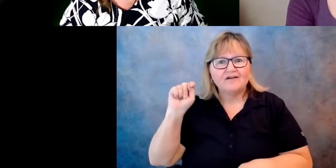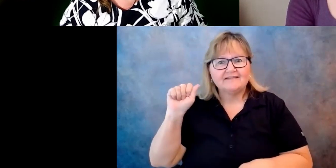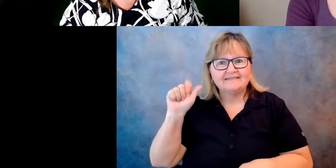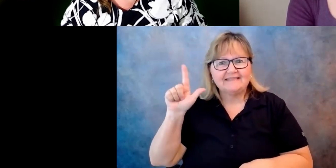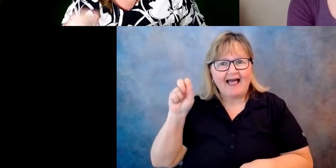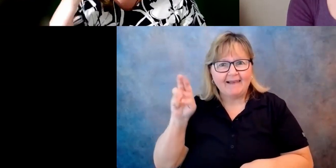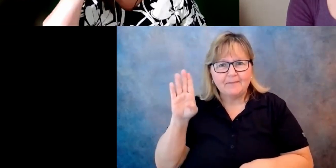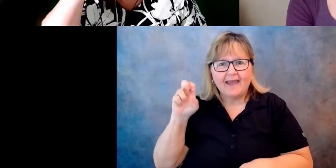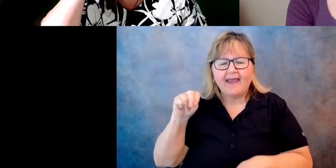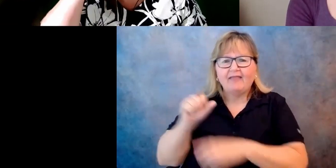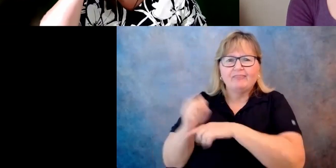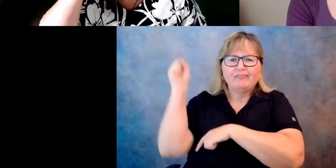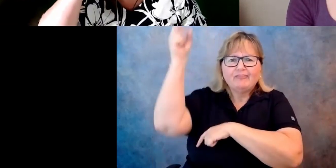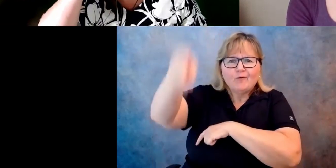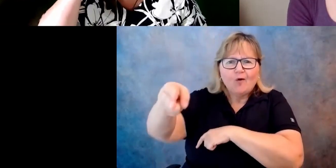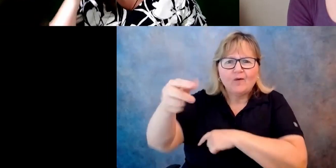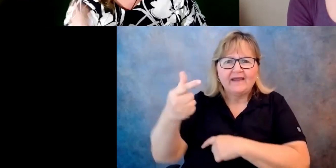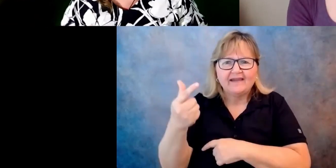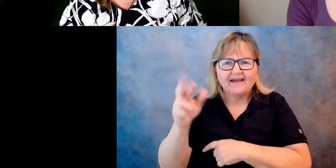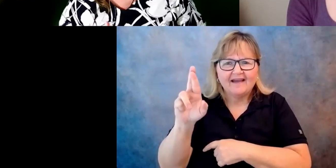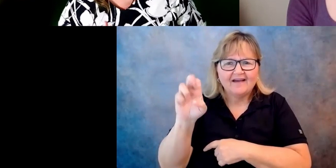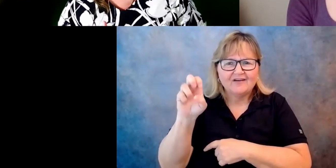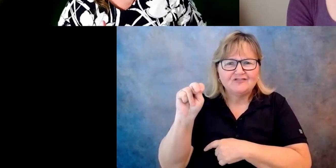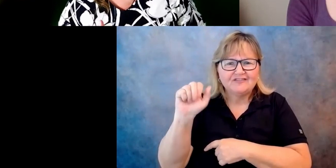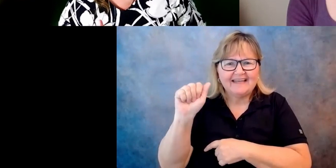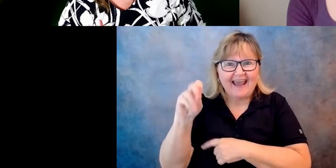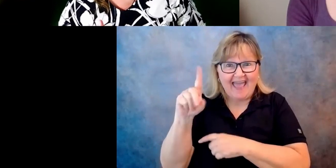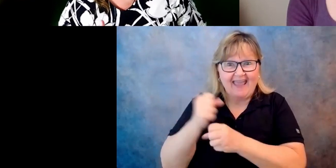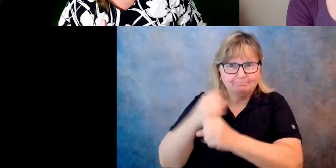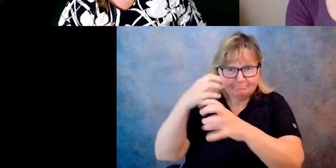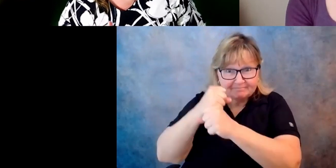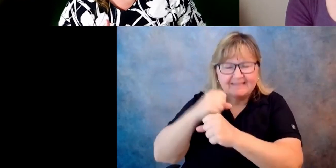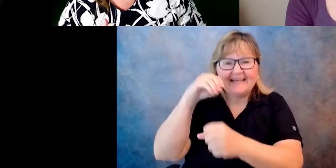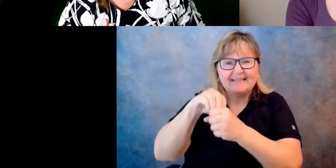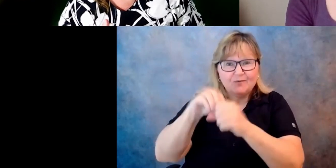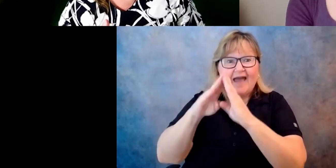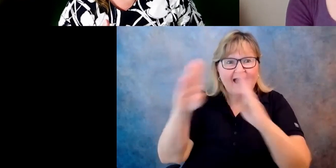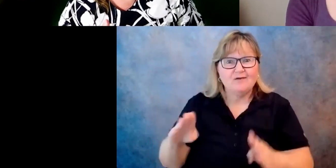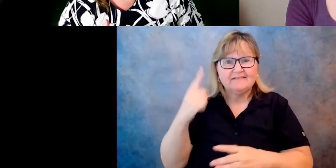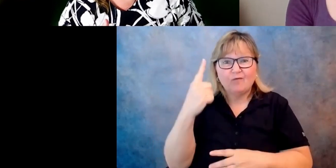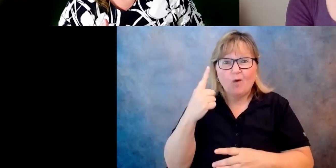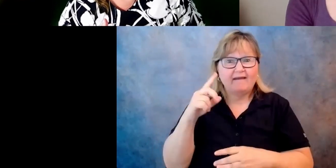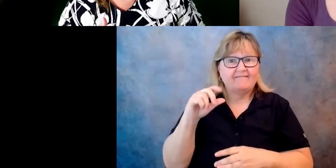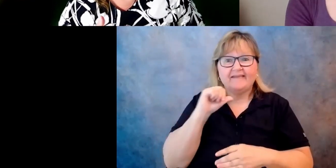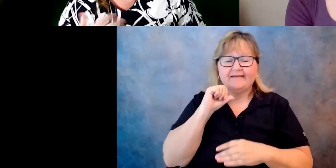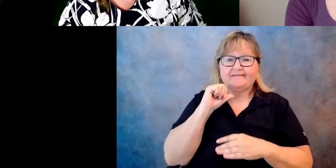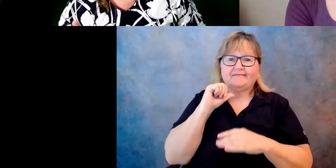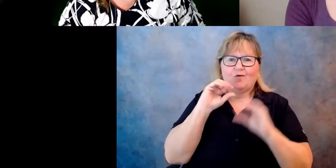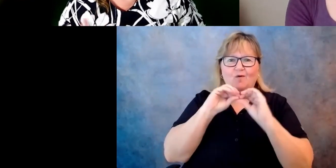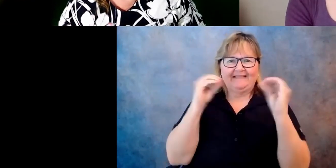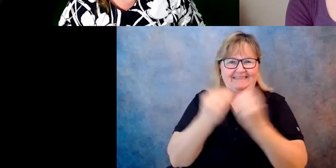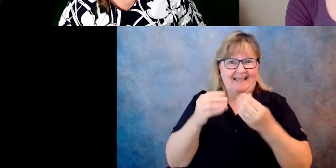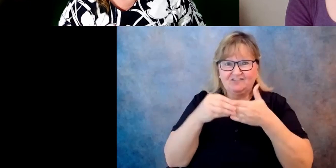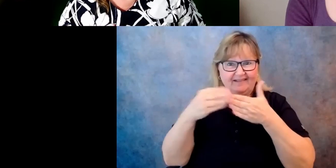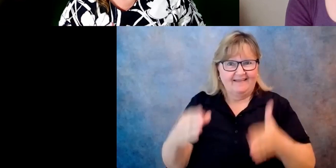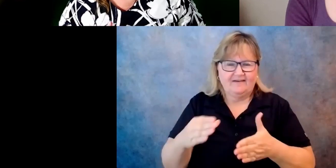grenade into the home of one of the NGO leaders. Um, and we also heard about from one of